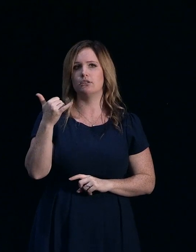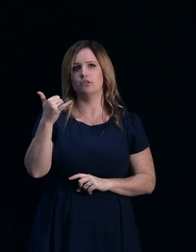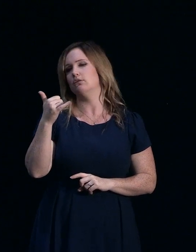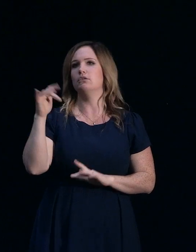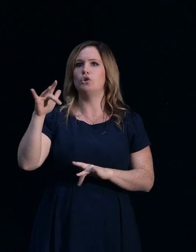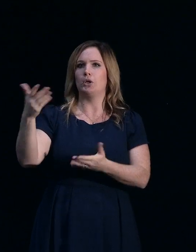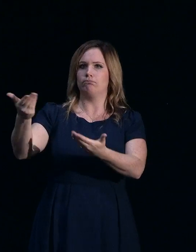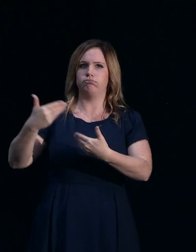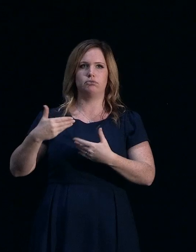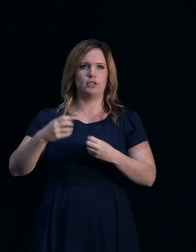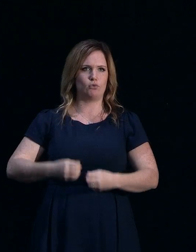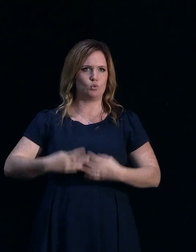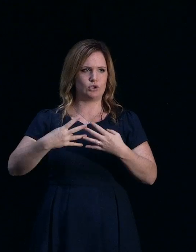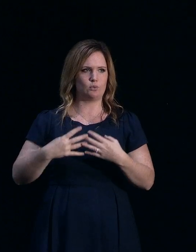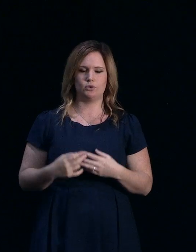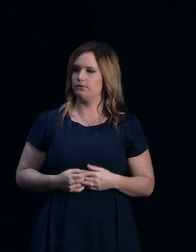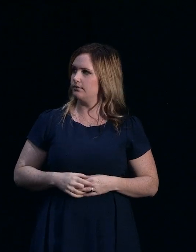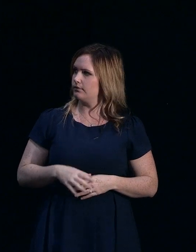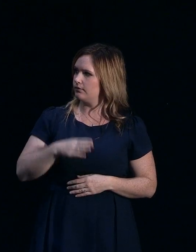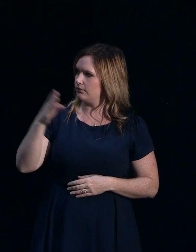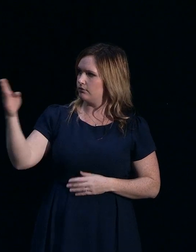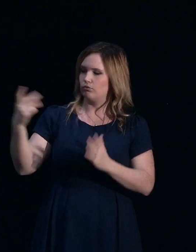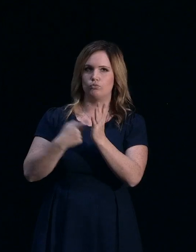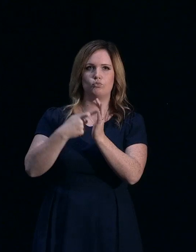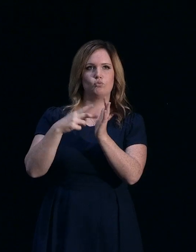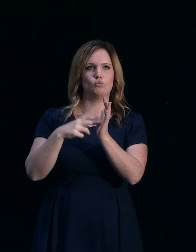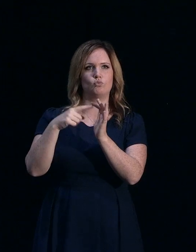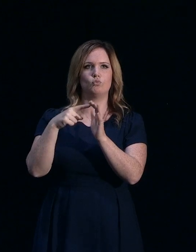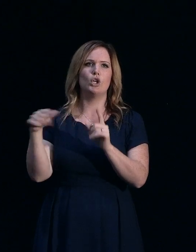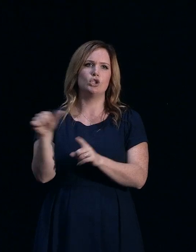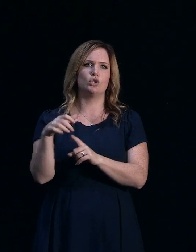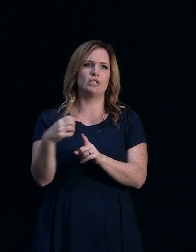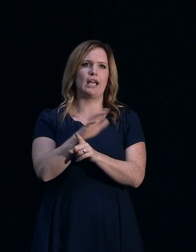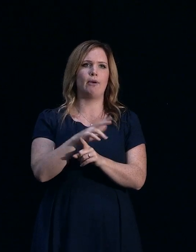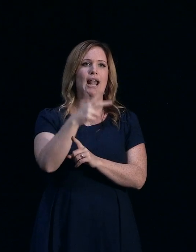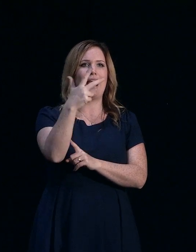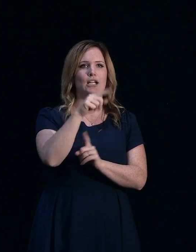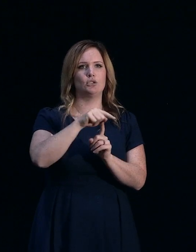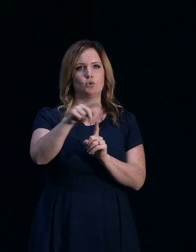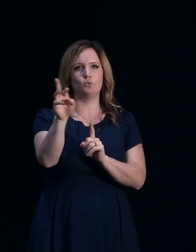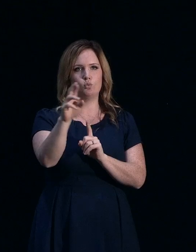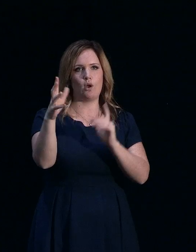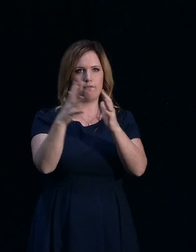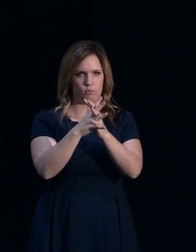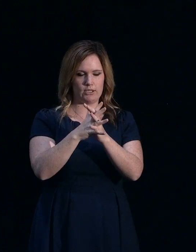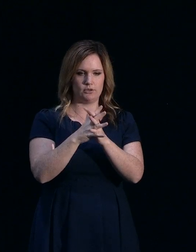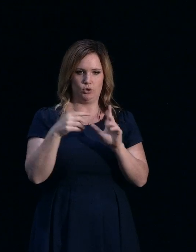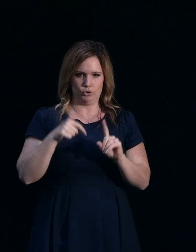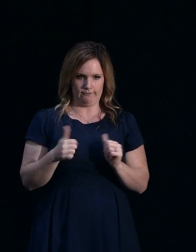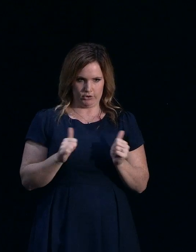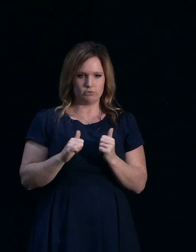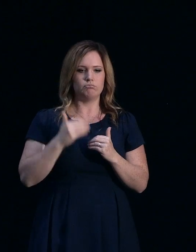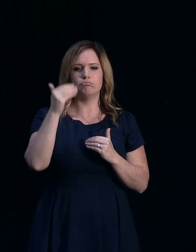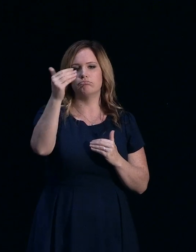result for me. Okay. In general, we would say for our customers it should take around 8 to 12 weeks after the drilling has been undertaken.